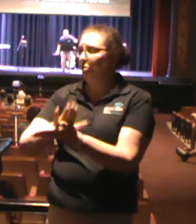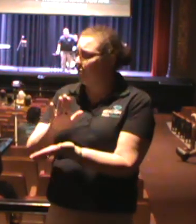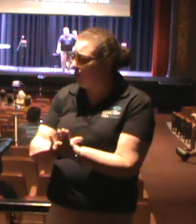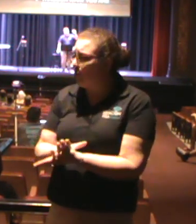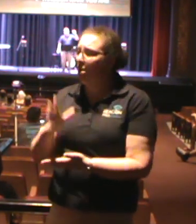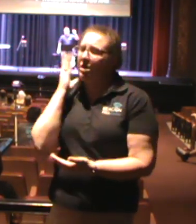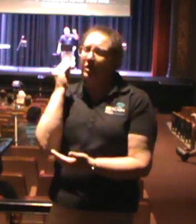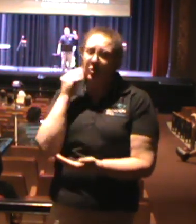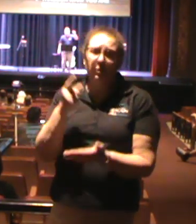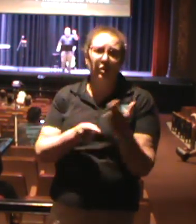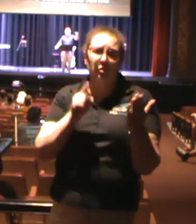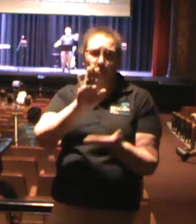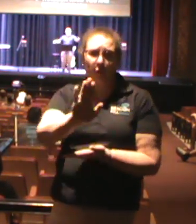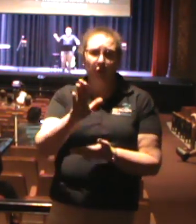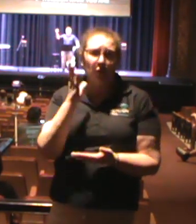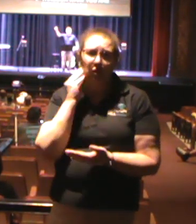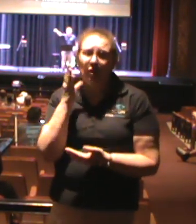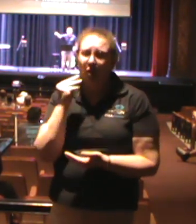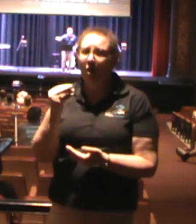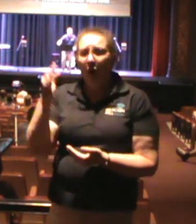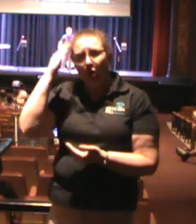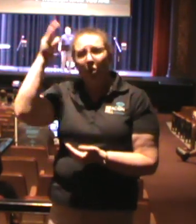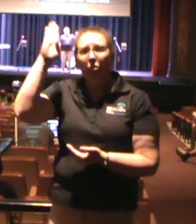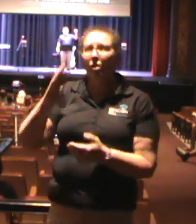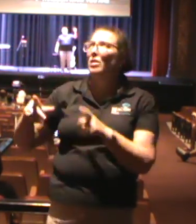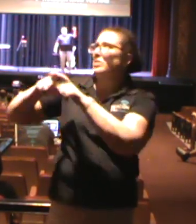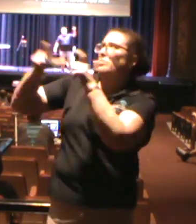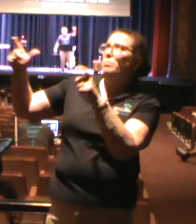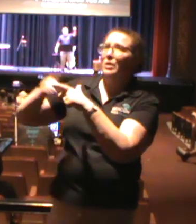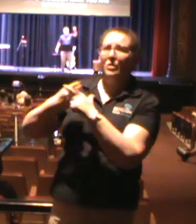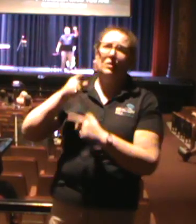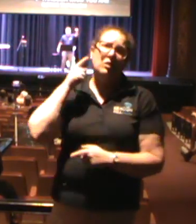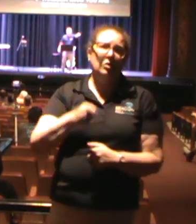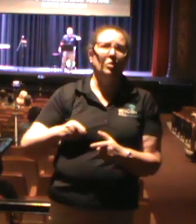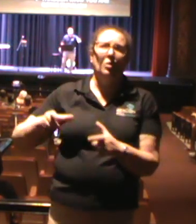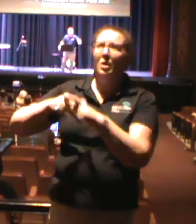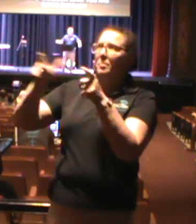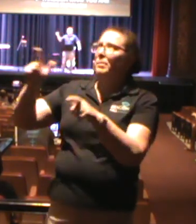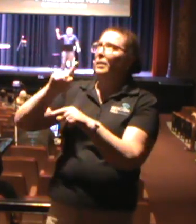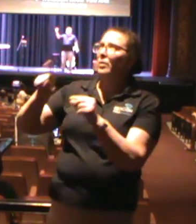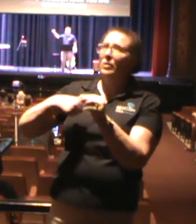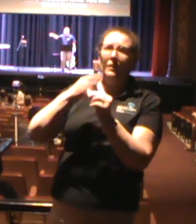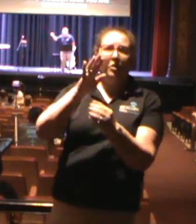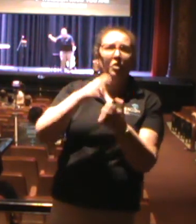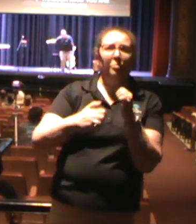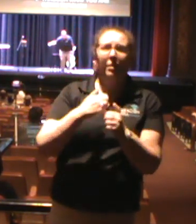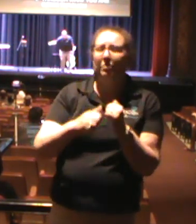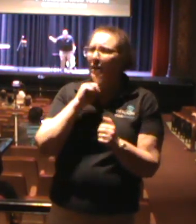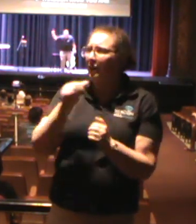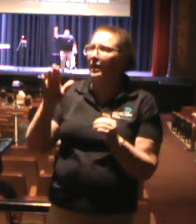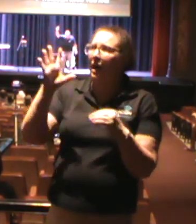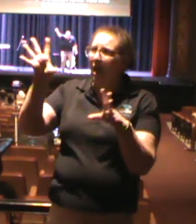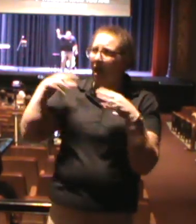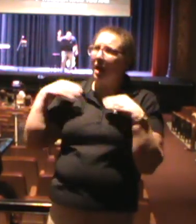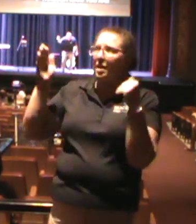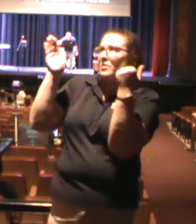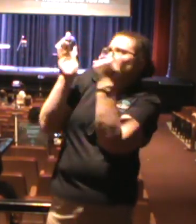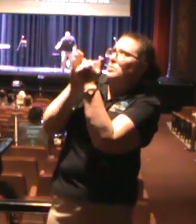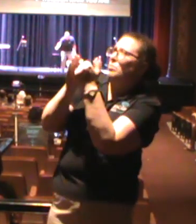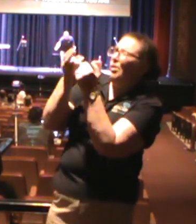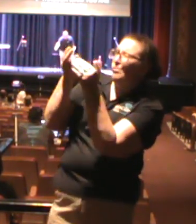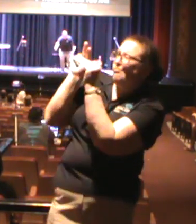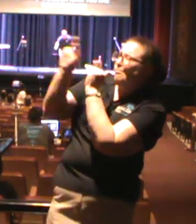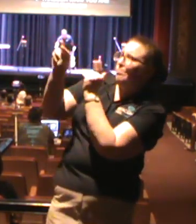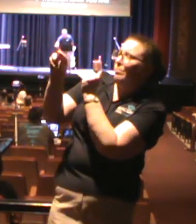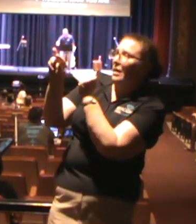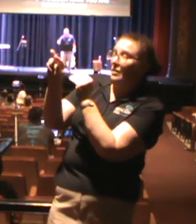going through, I want you to know that God is bigger than you. God is bigger than your problems. Don't have a small view of life in God,